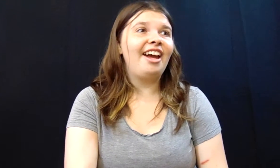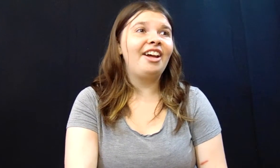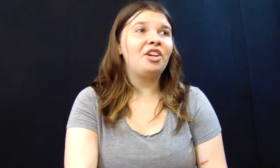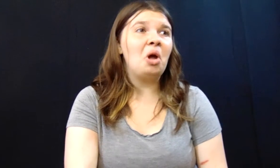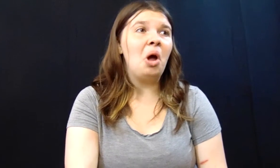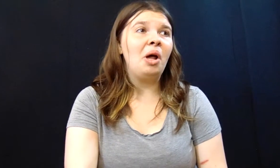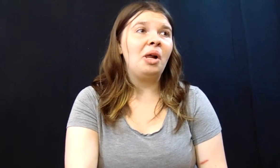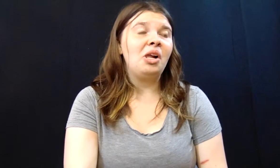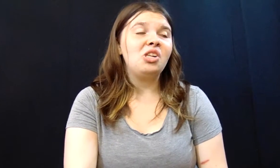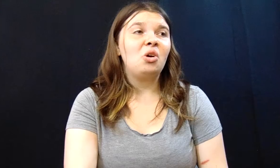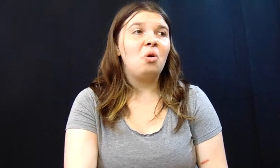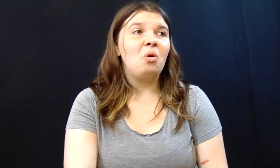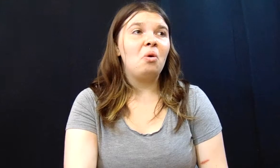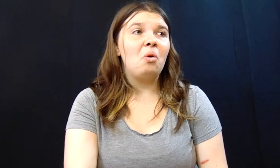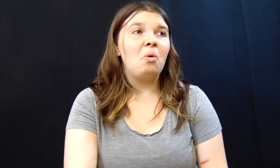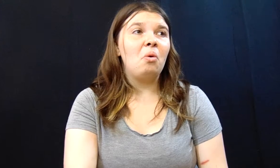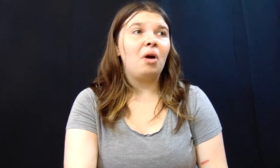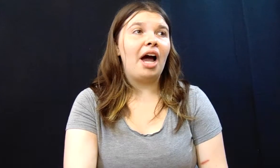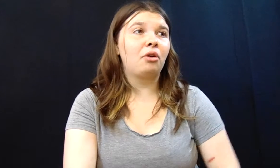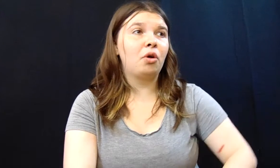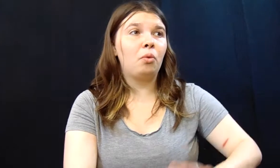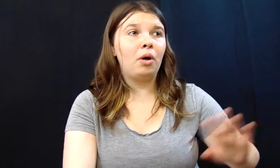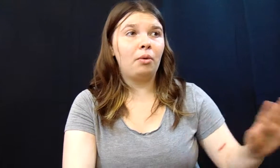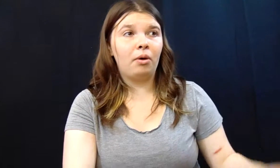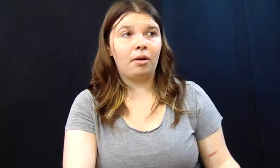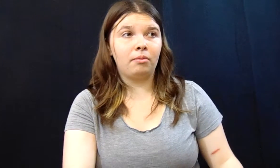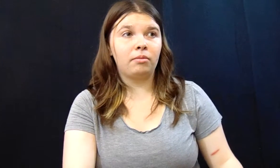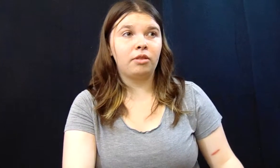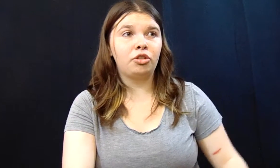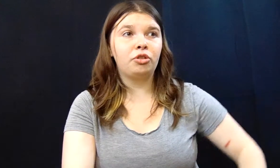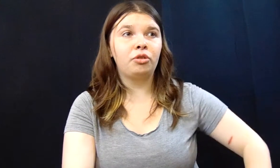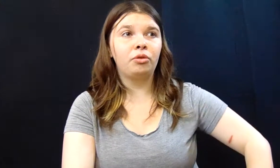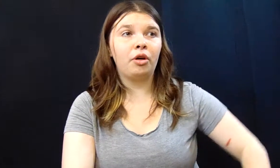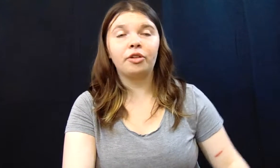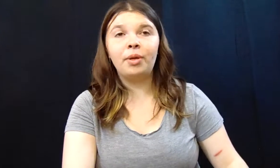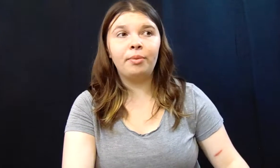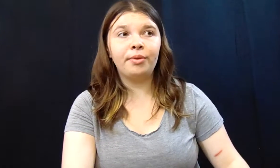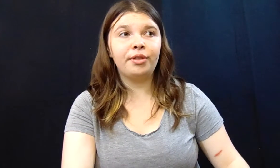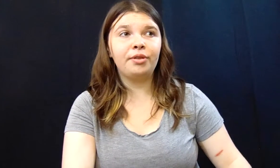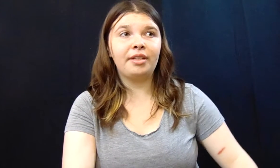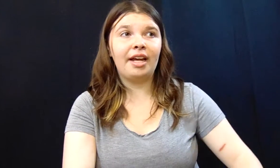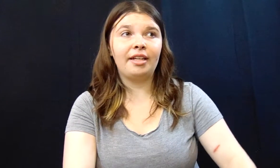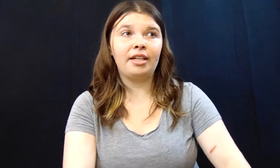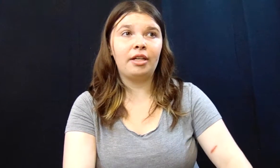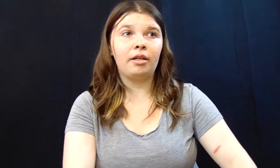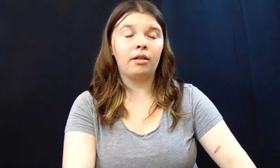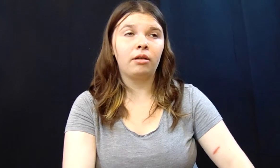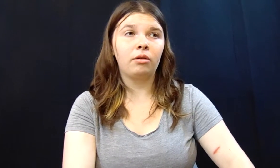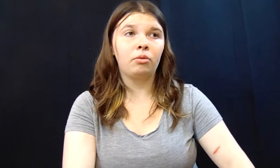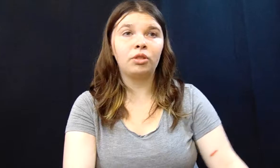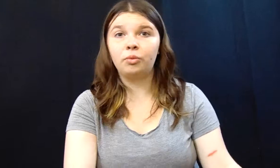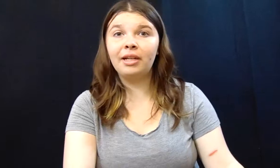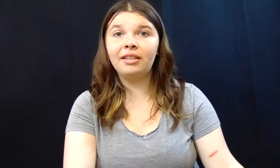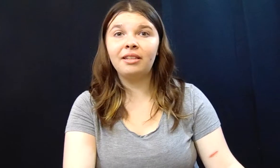I don't know what um the two other people were doing that he was with